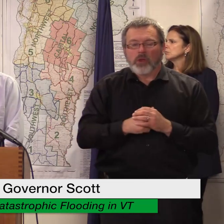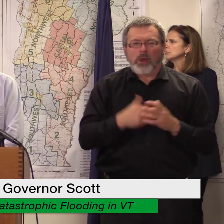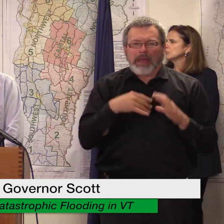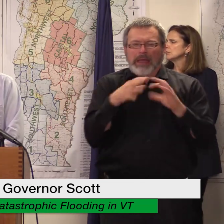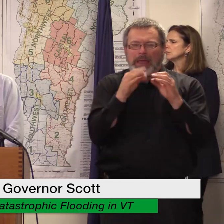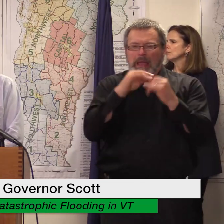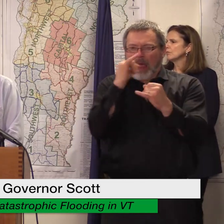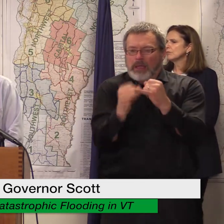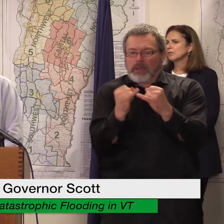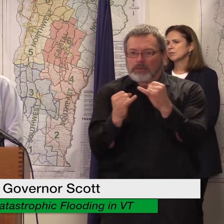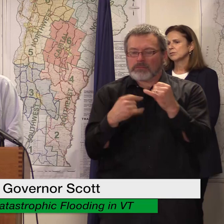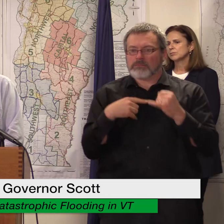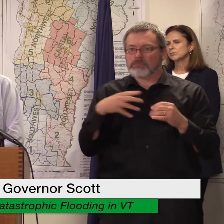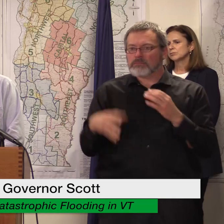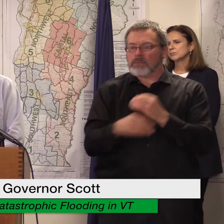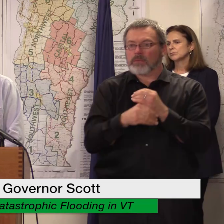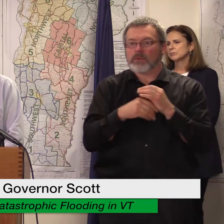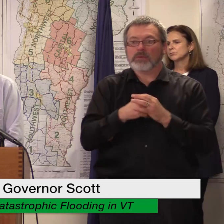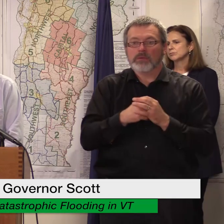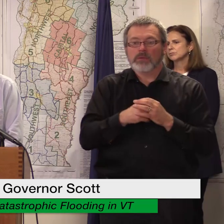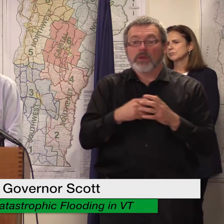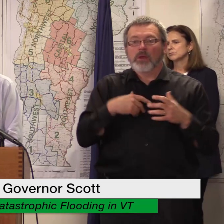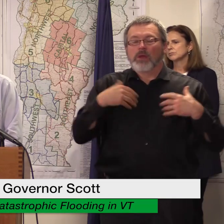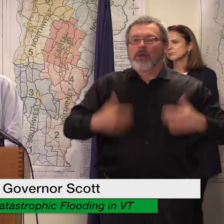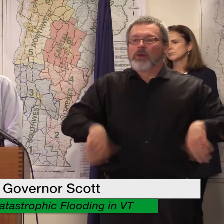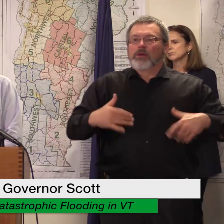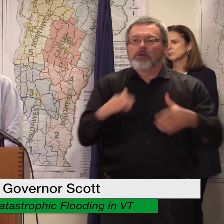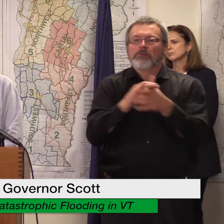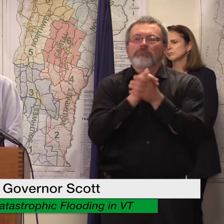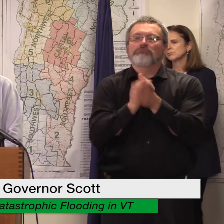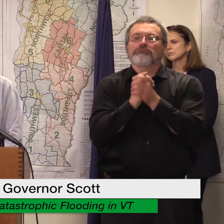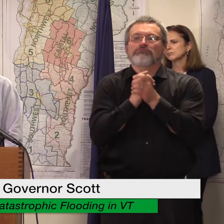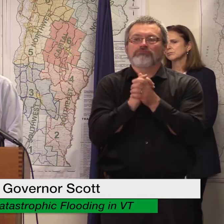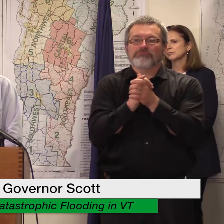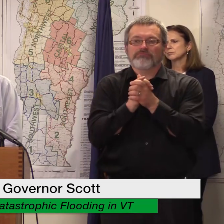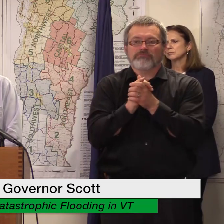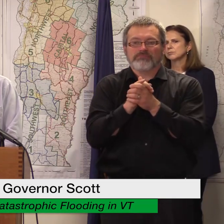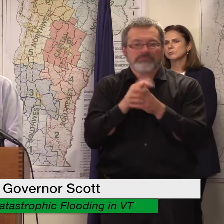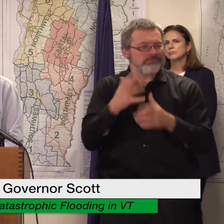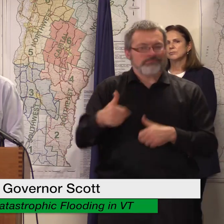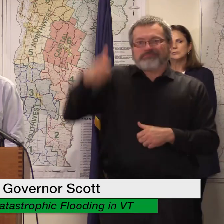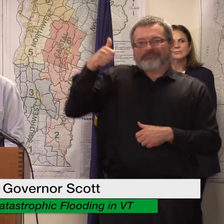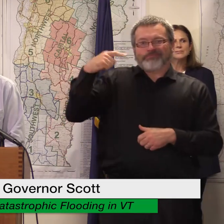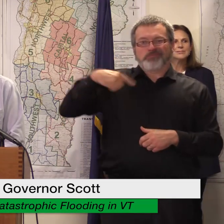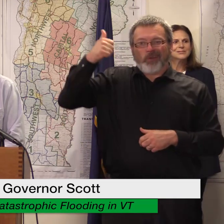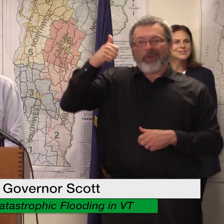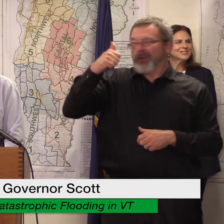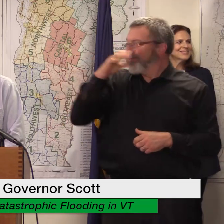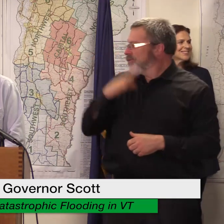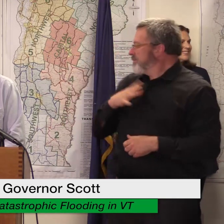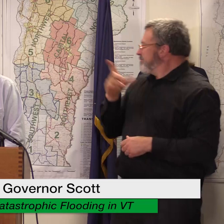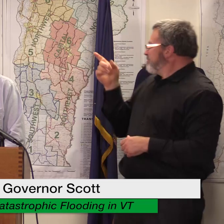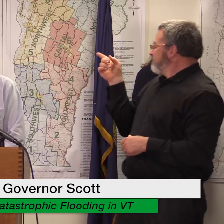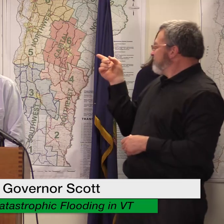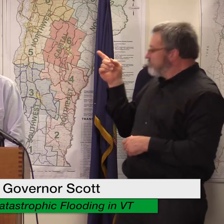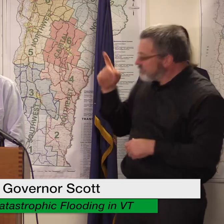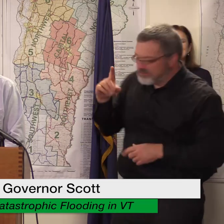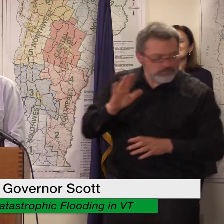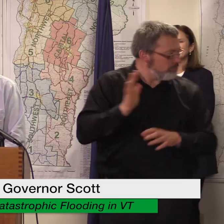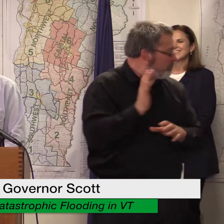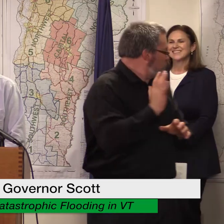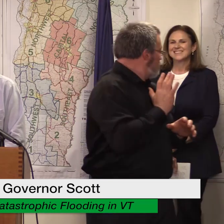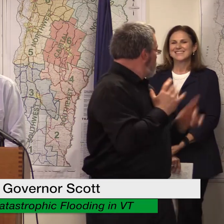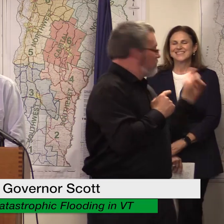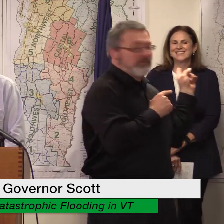my sincere congratulations to now Brigadier General Tracy Poirier who was promoted from